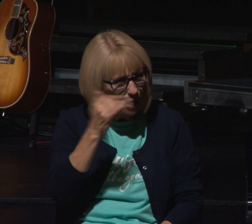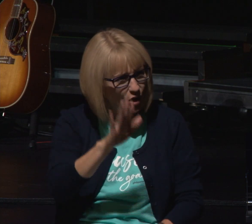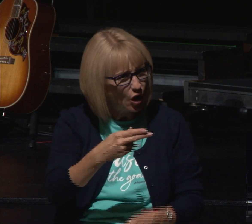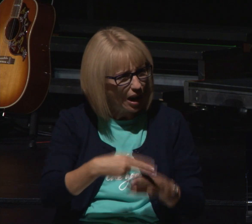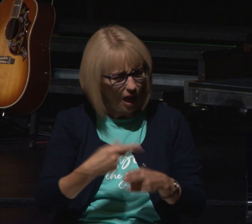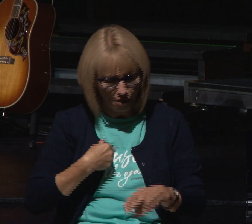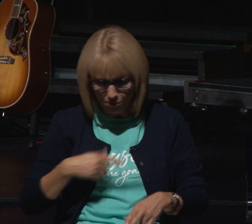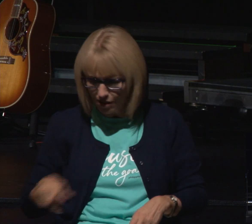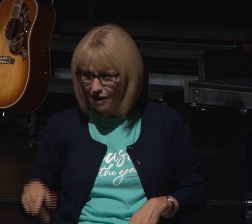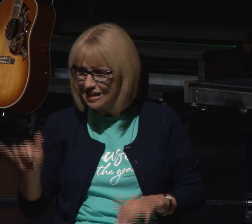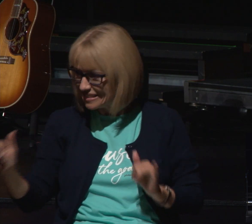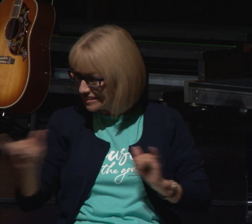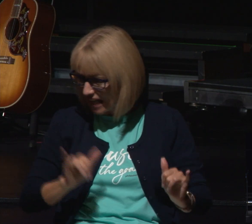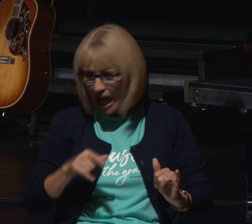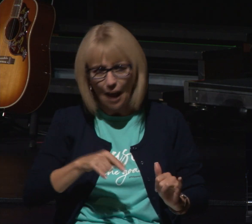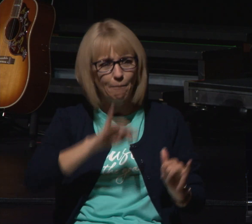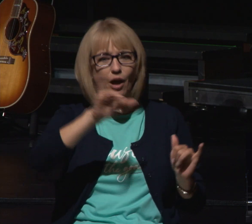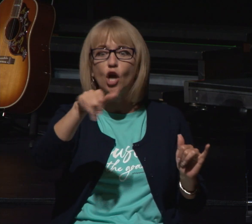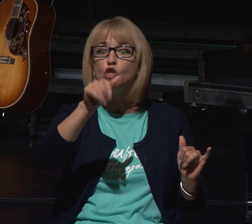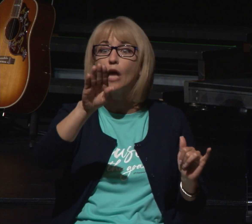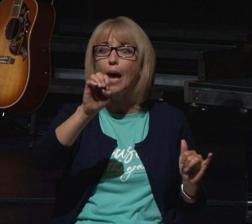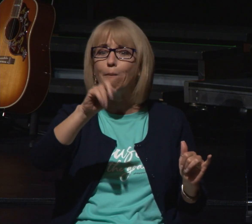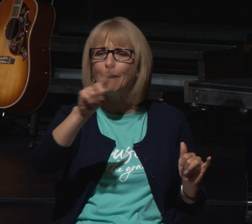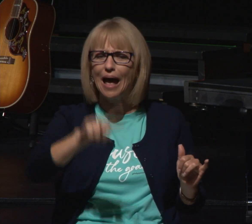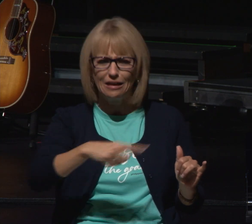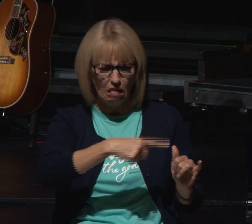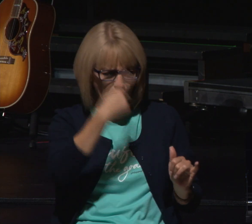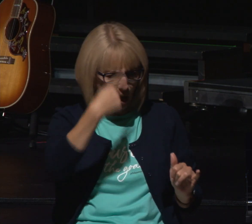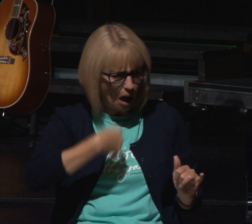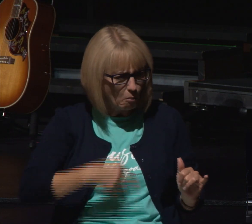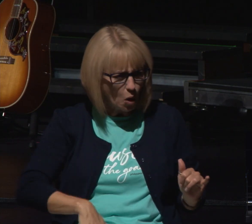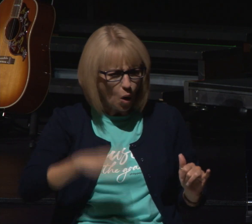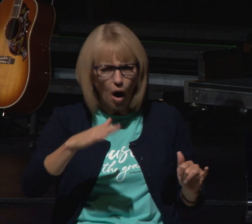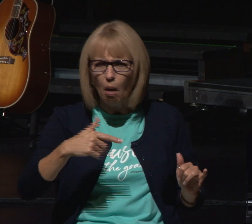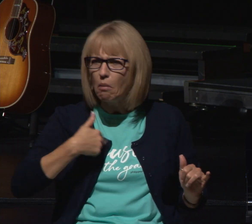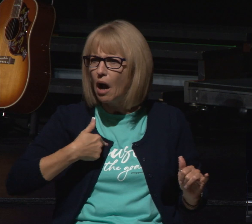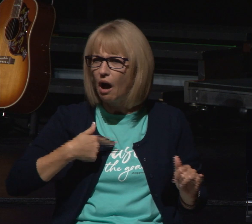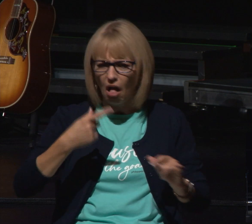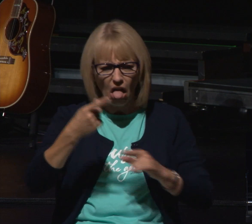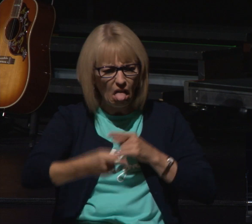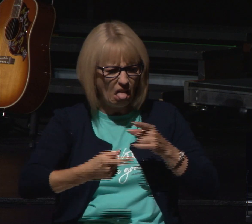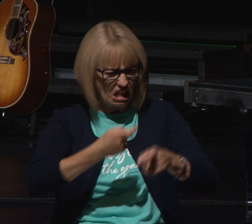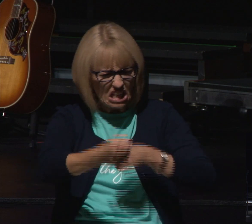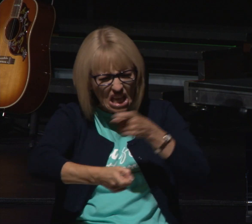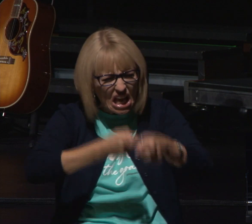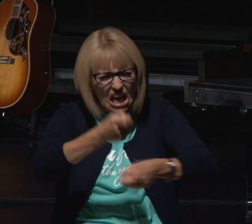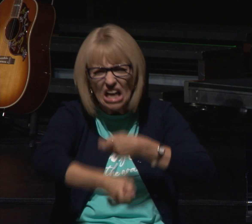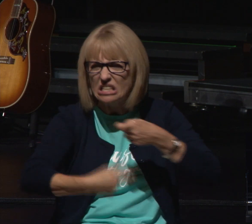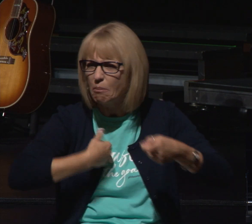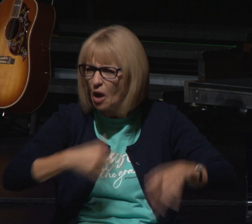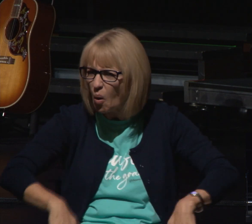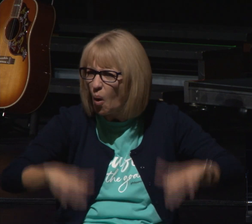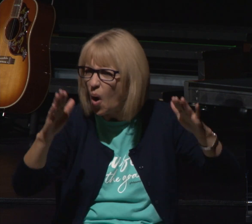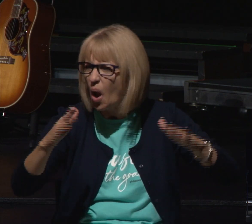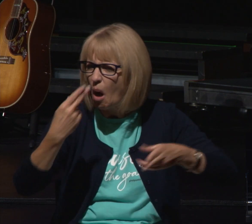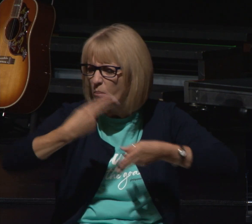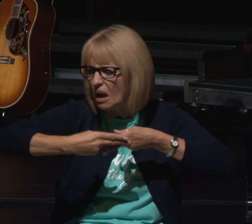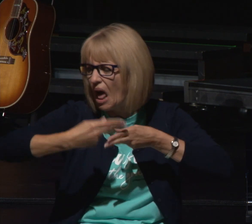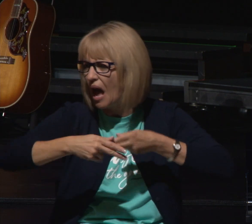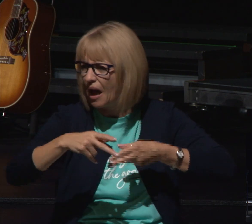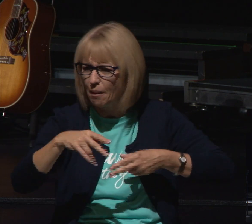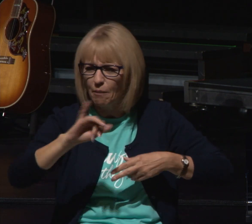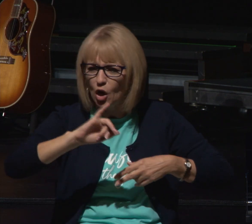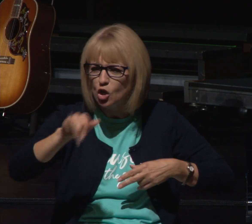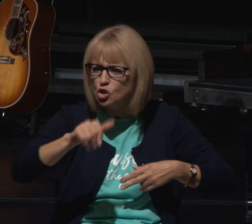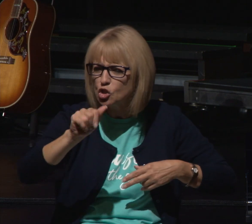mess can you imagine his peers his friends and what they were calling him and the people around him what they thought of his life and